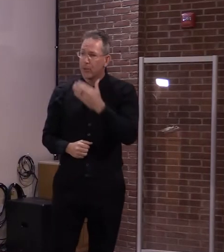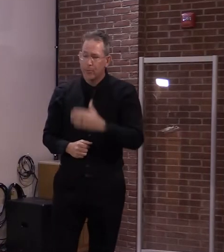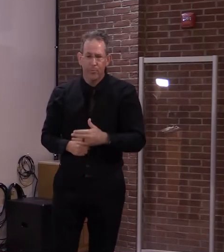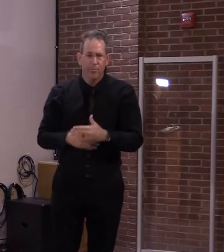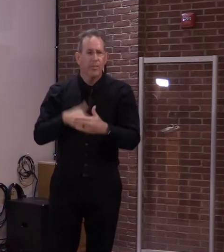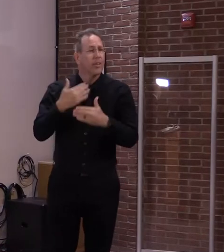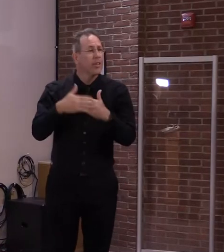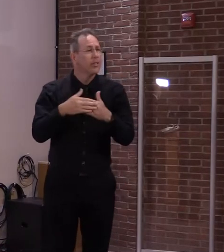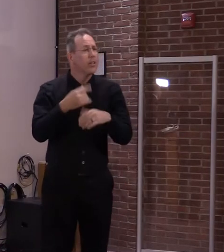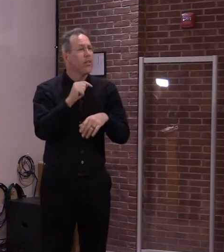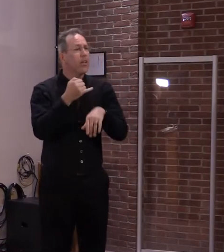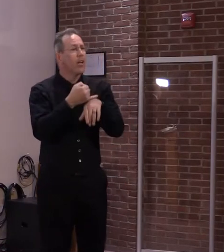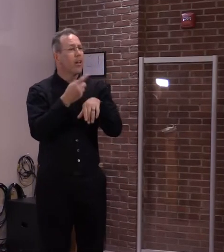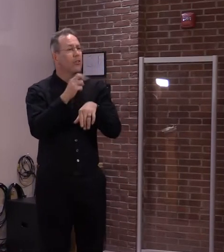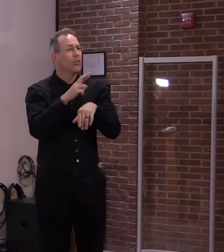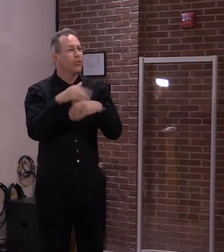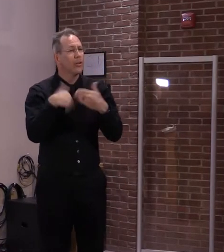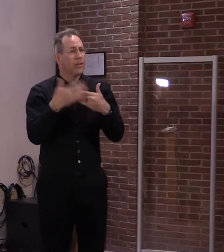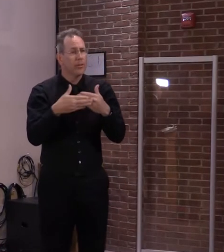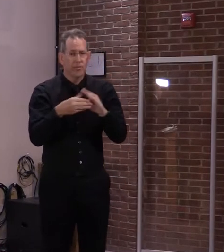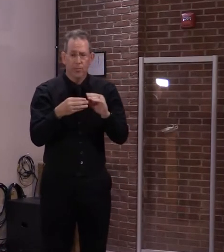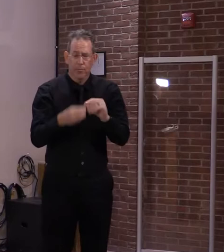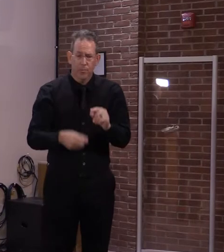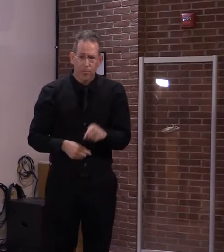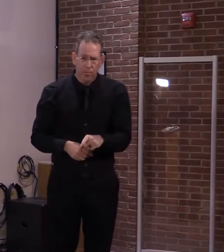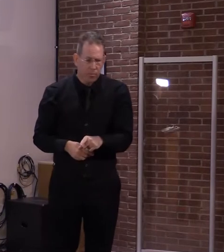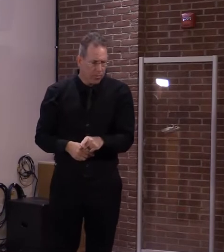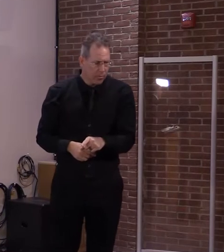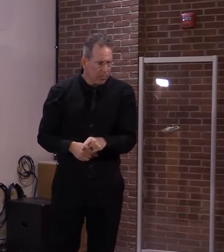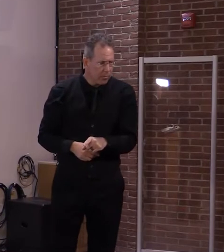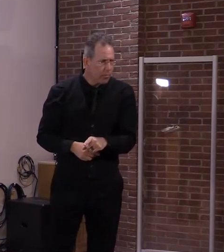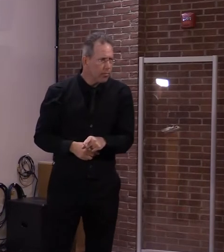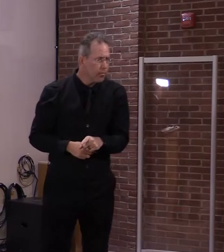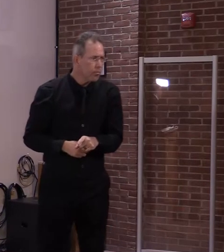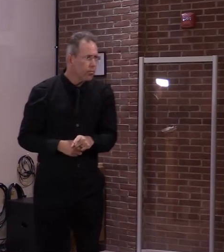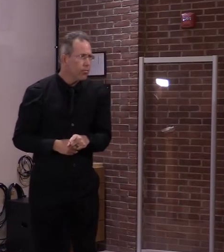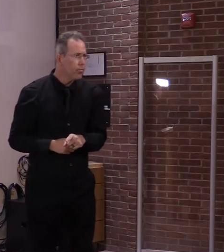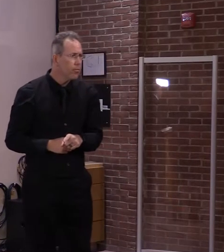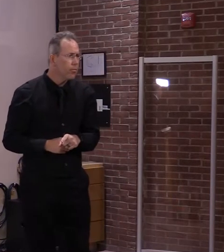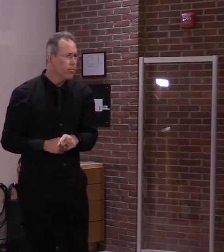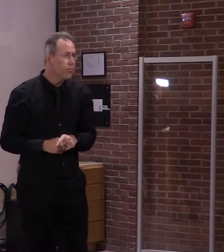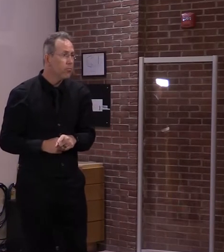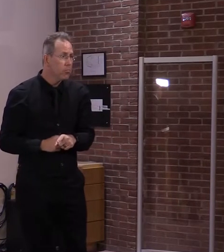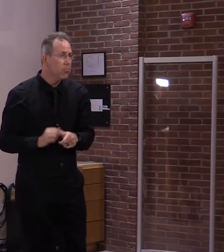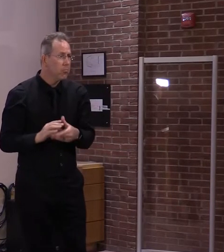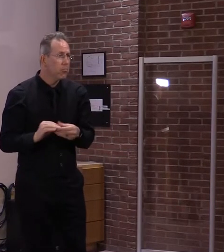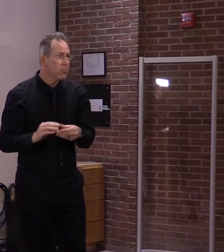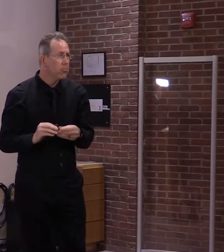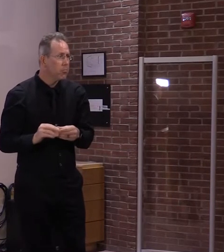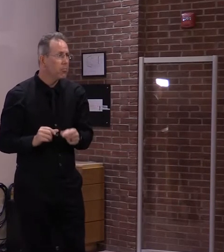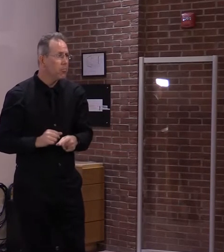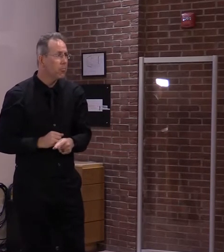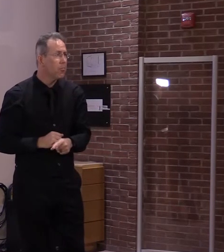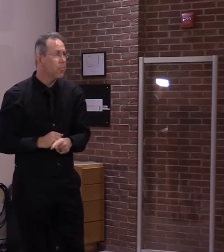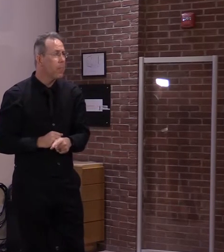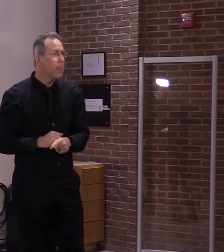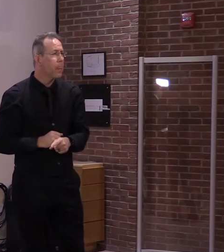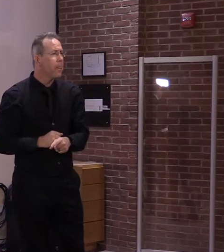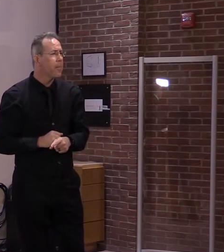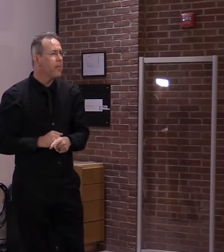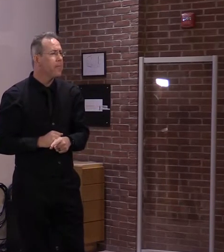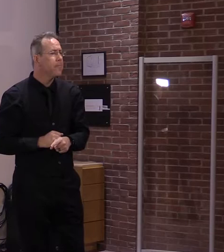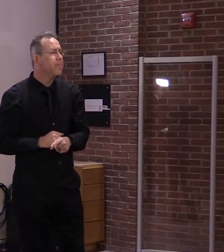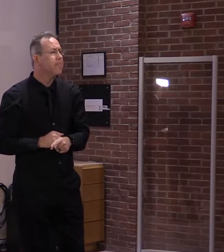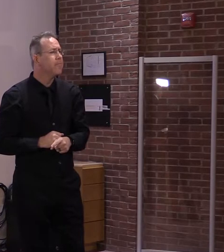Thanks, Jason. Governor, I guess I'll take up Greg's invitation to follow up on his